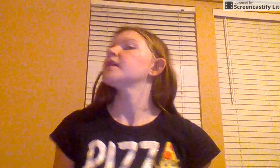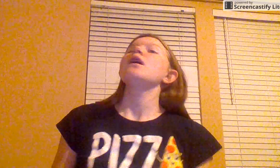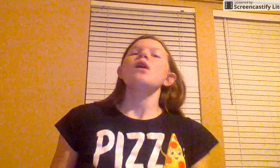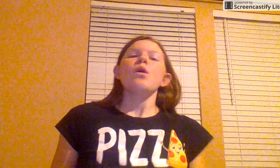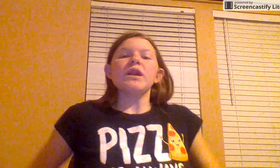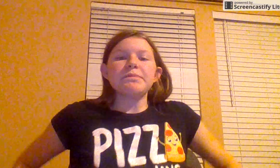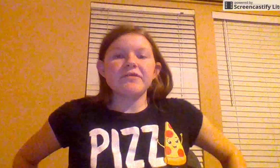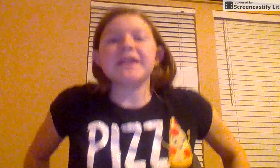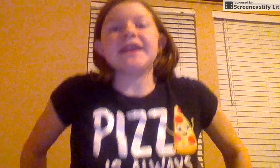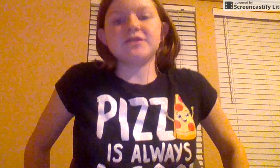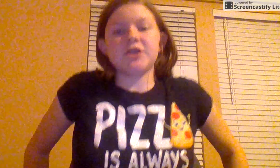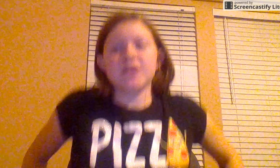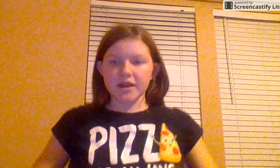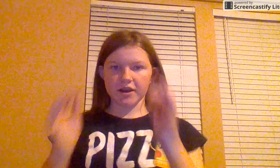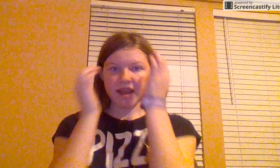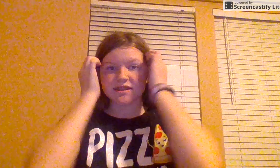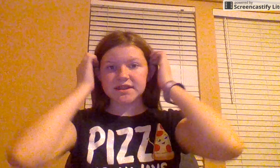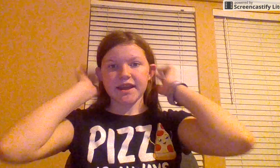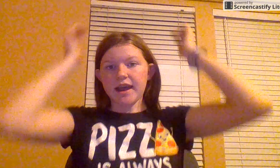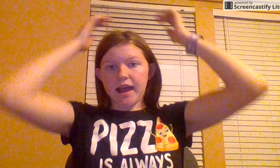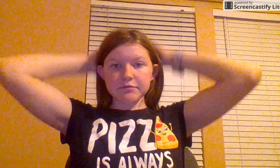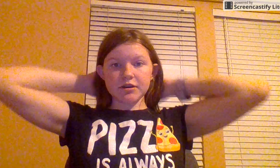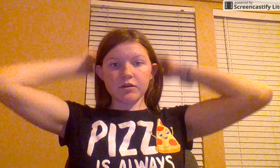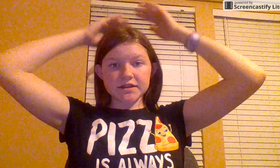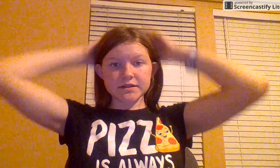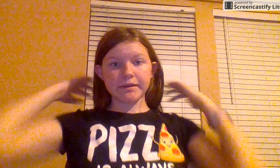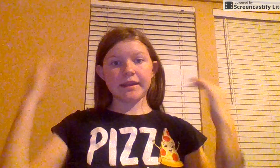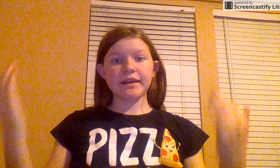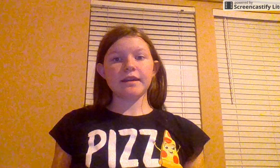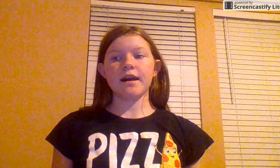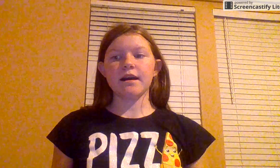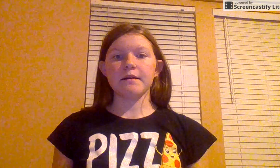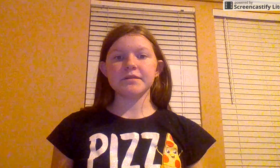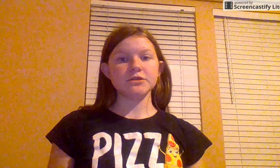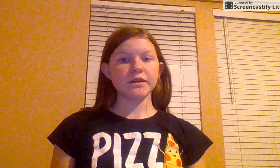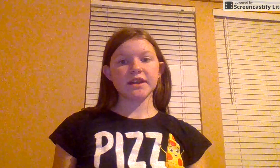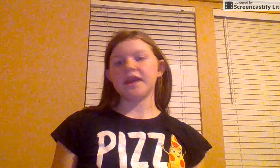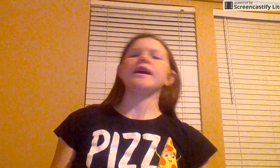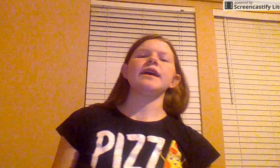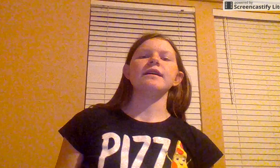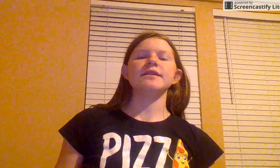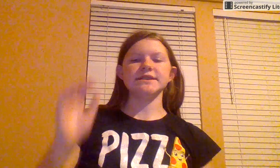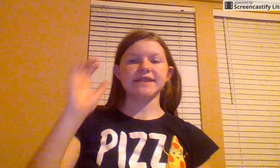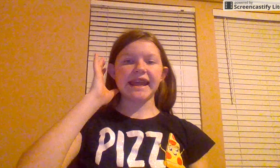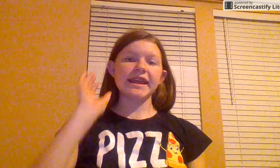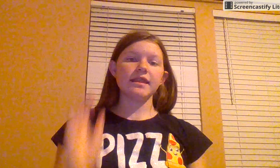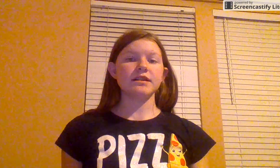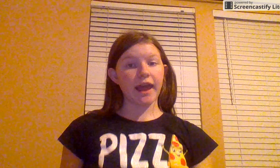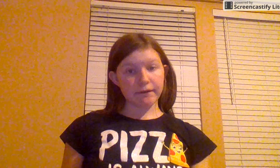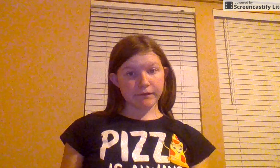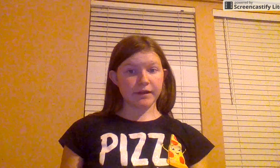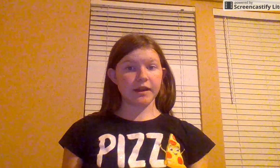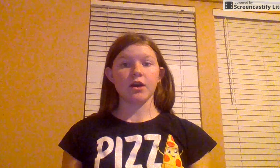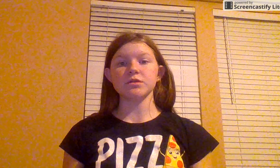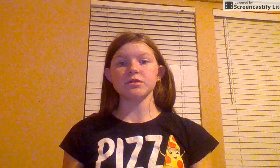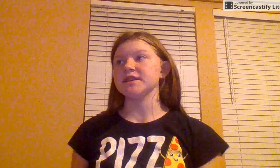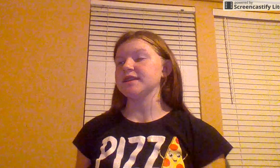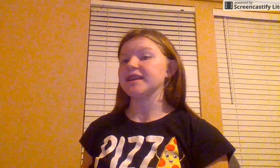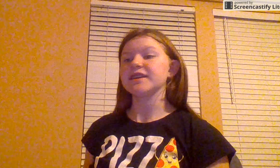What up everybody, it's Girl at the Getter, and today I'm going to be, um, doing a Day in the Life video, which is a Q